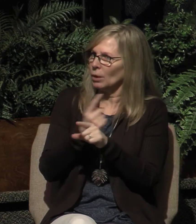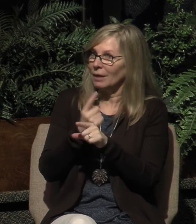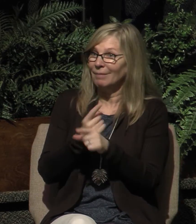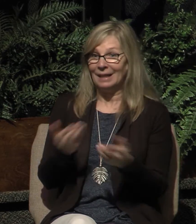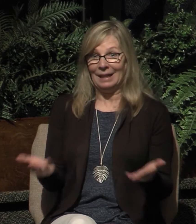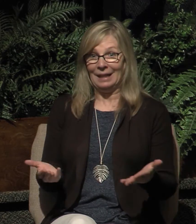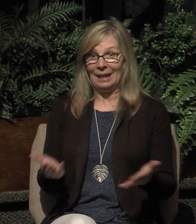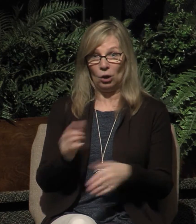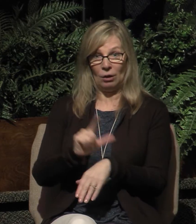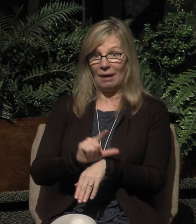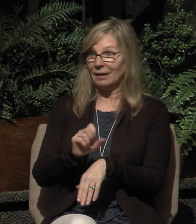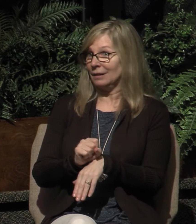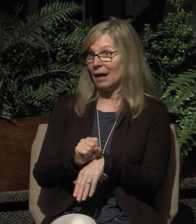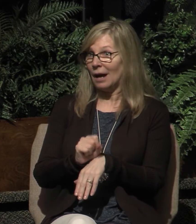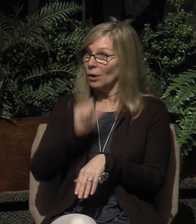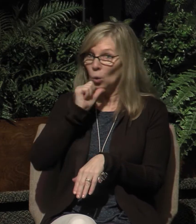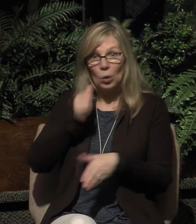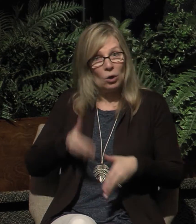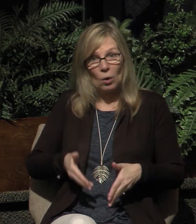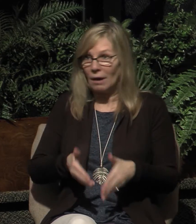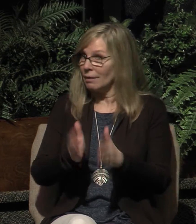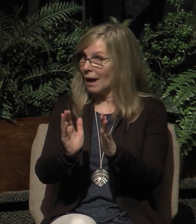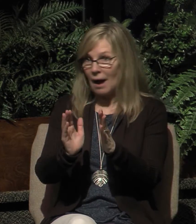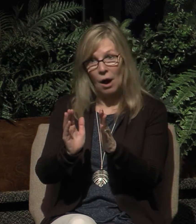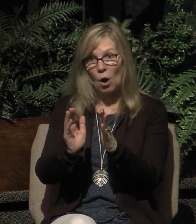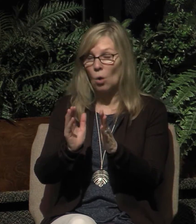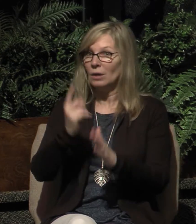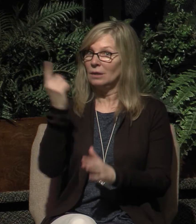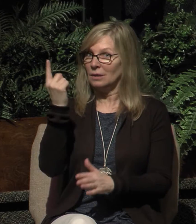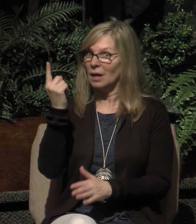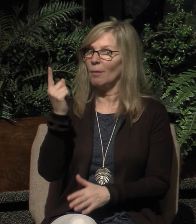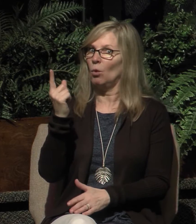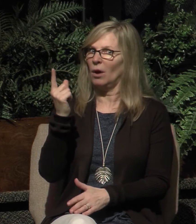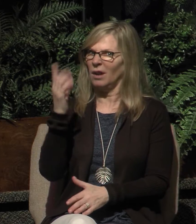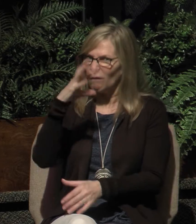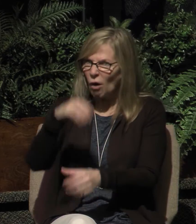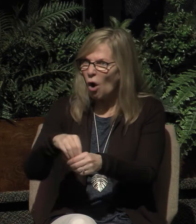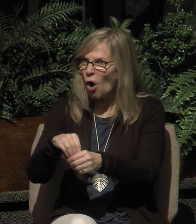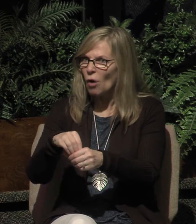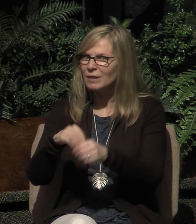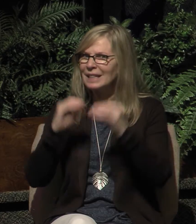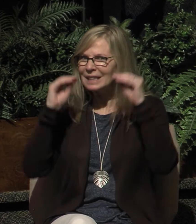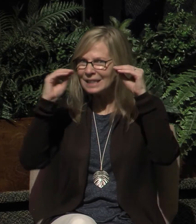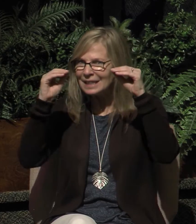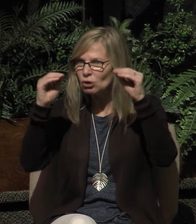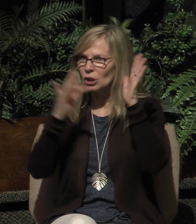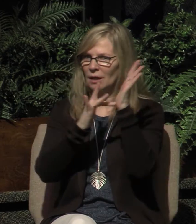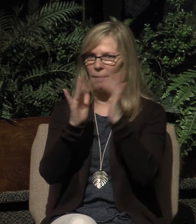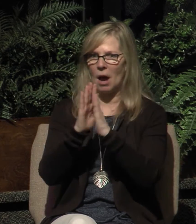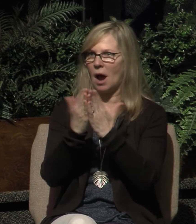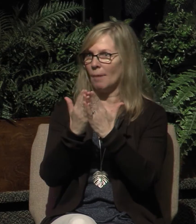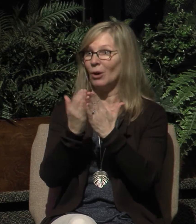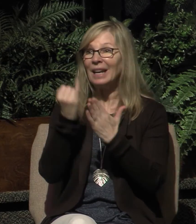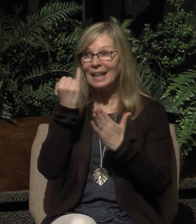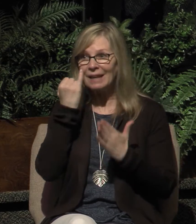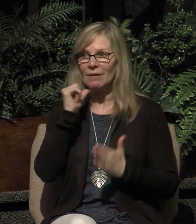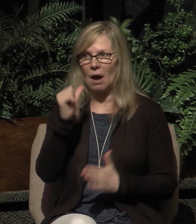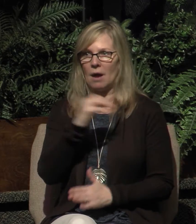non-members to do any ministry that involves teaching or handling the word. In addition, there are a number of ministries that